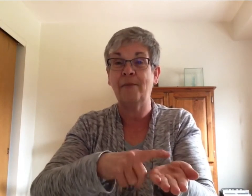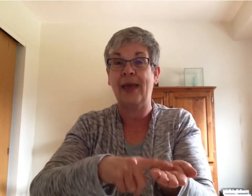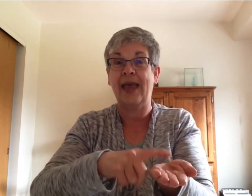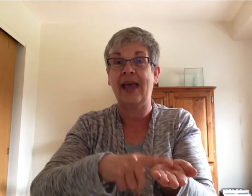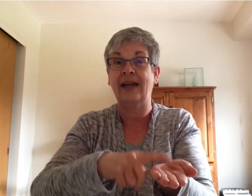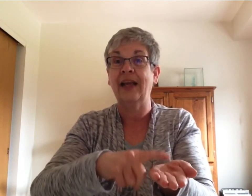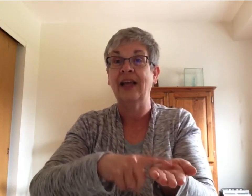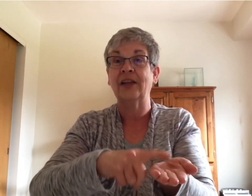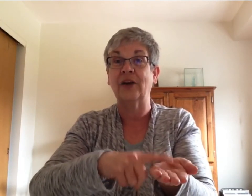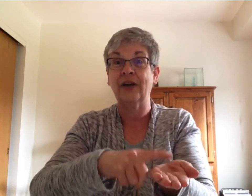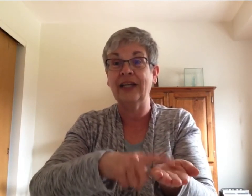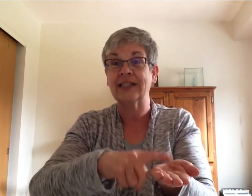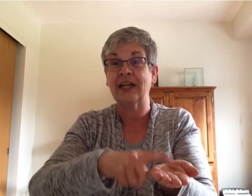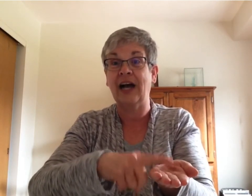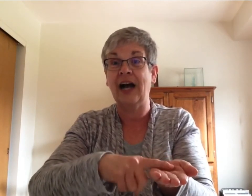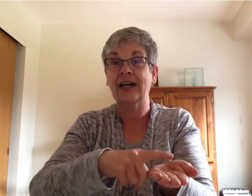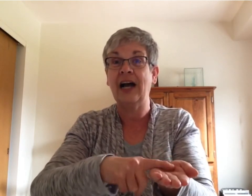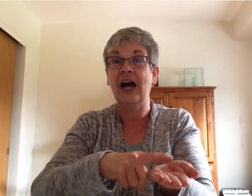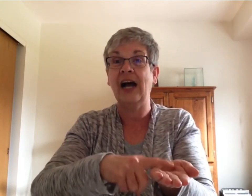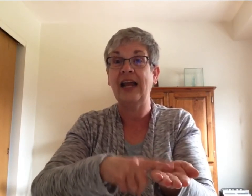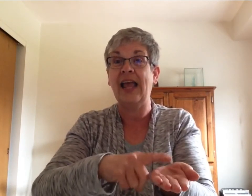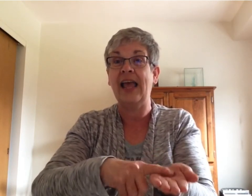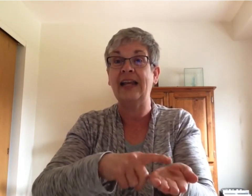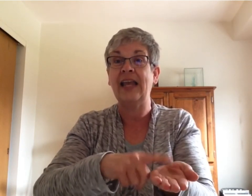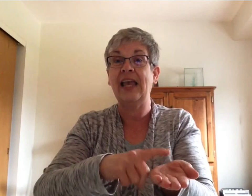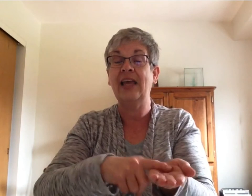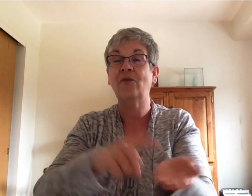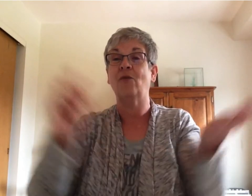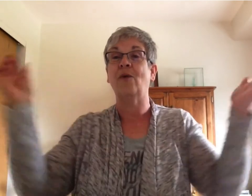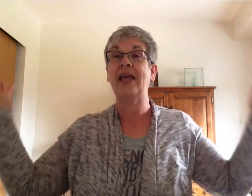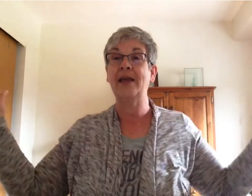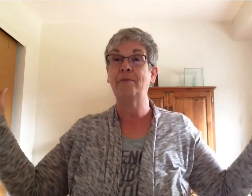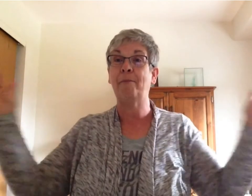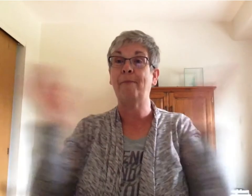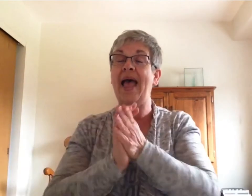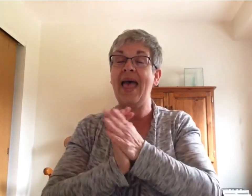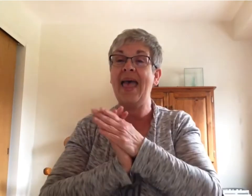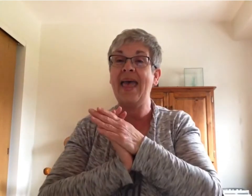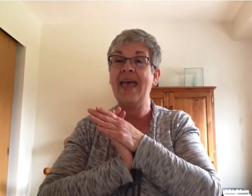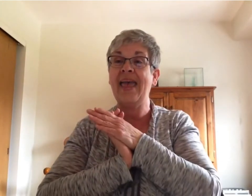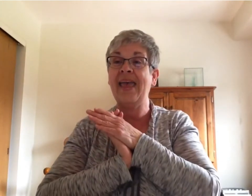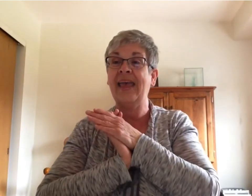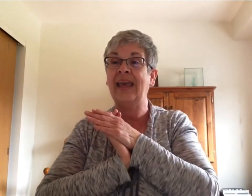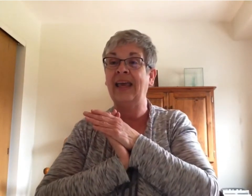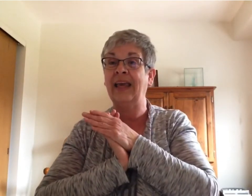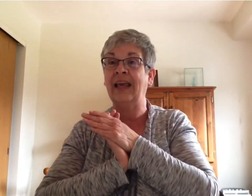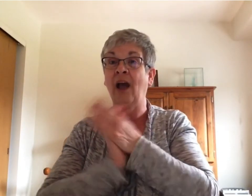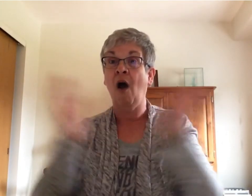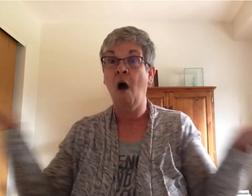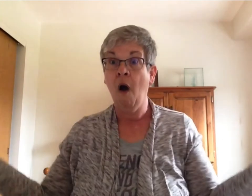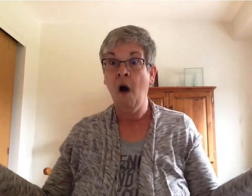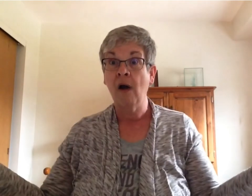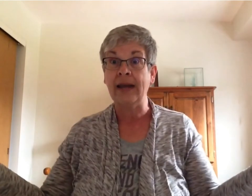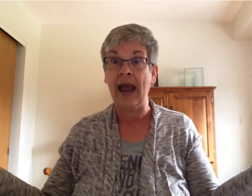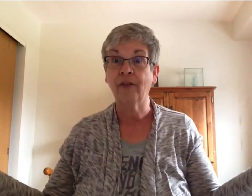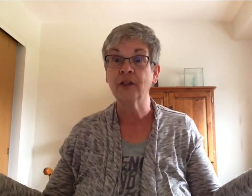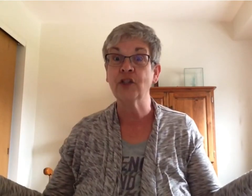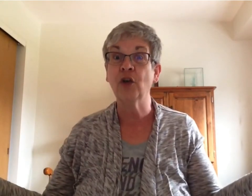pan. The grease got hot and it went bang. Now there's no